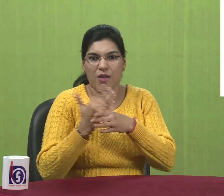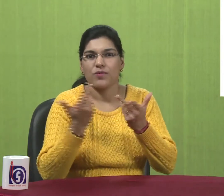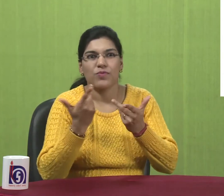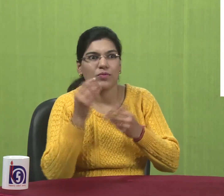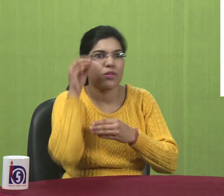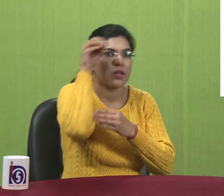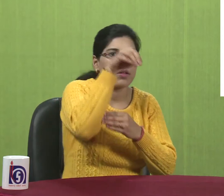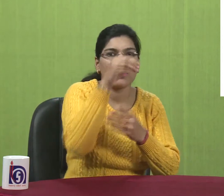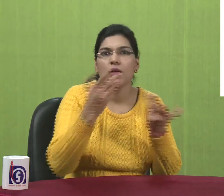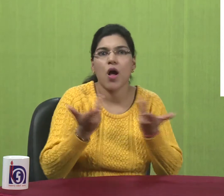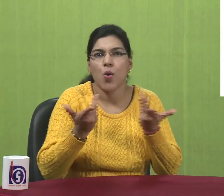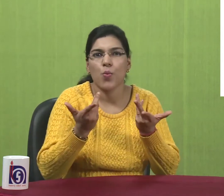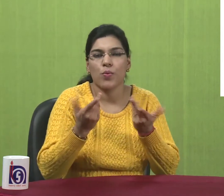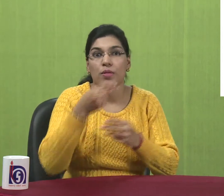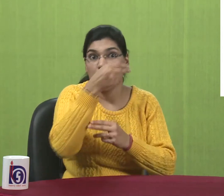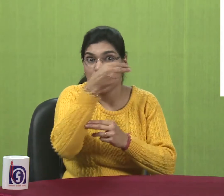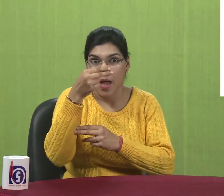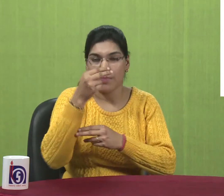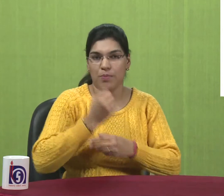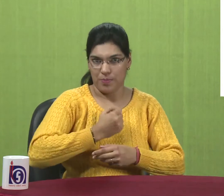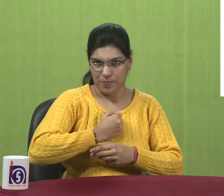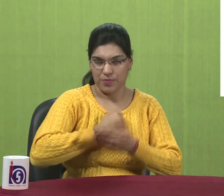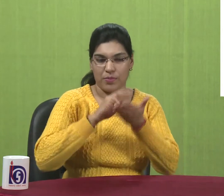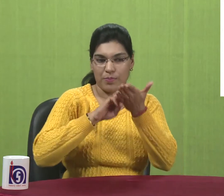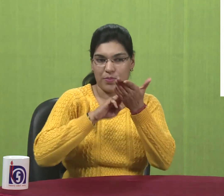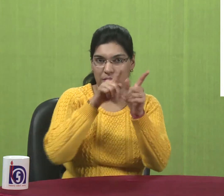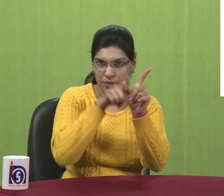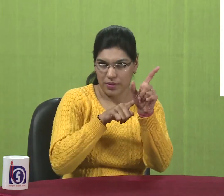Click on start. And then click on. Computer.